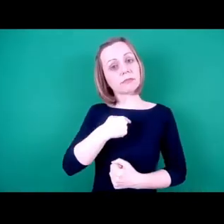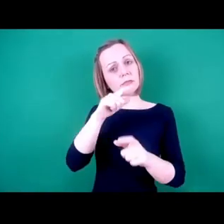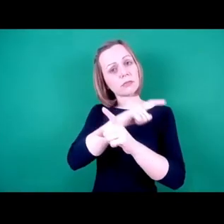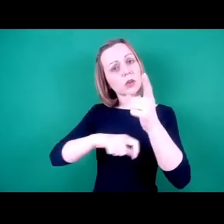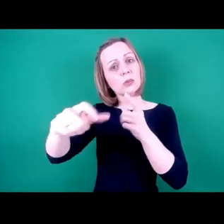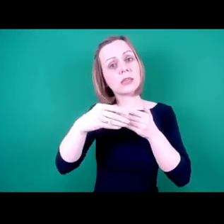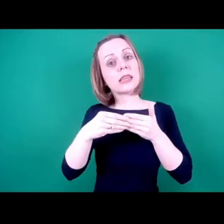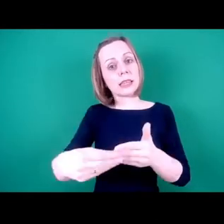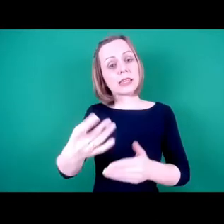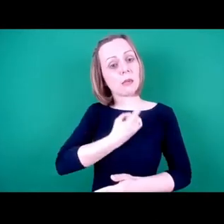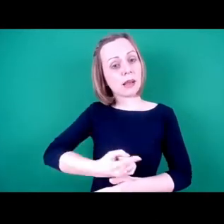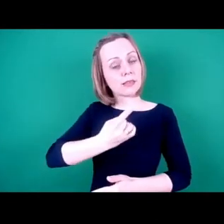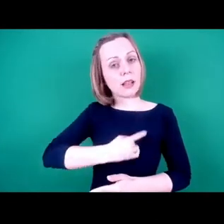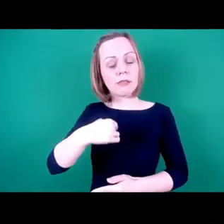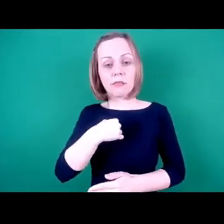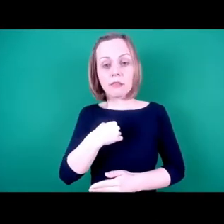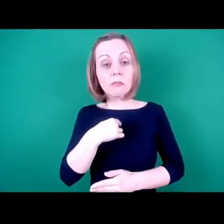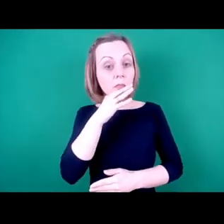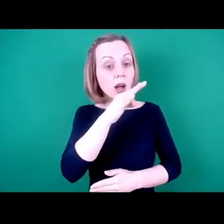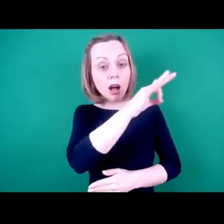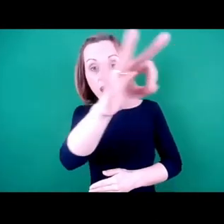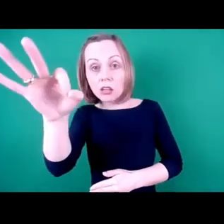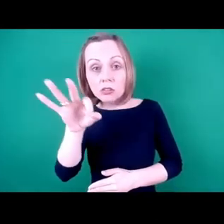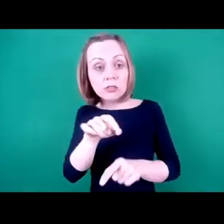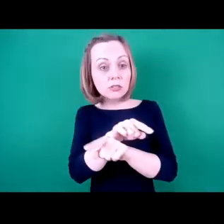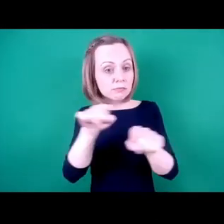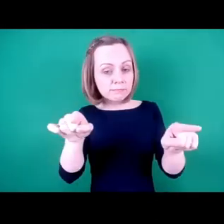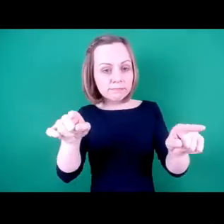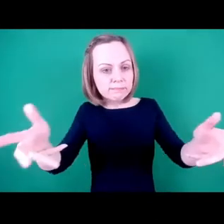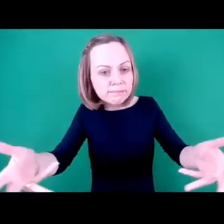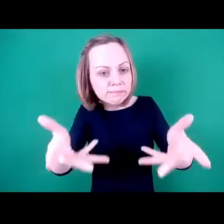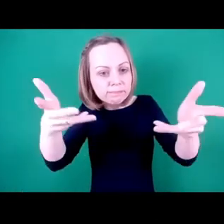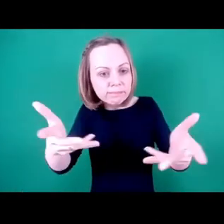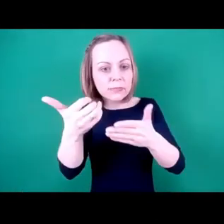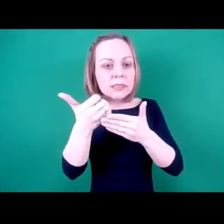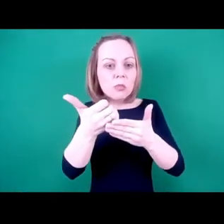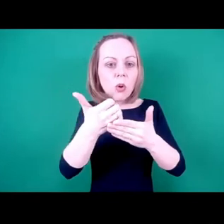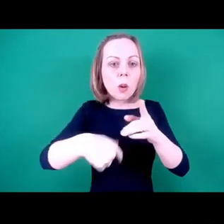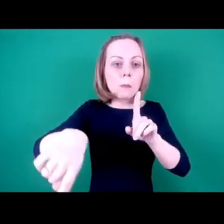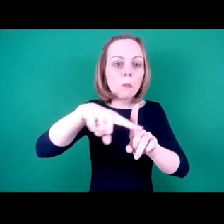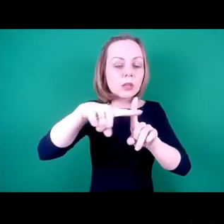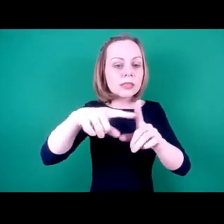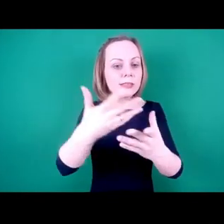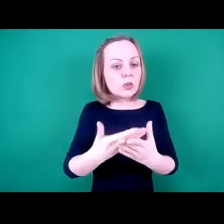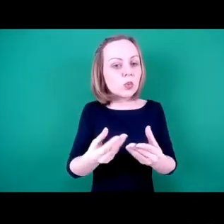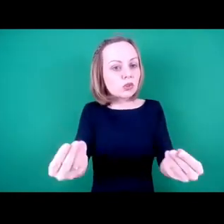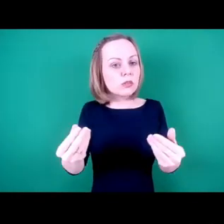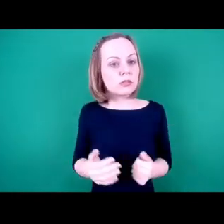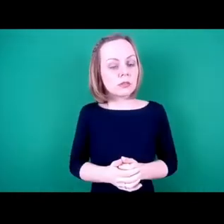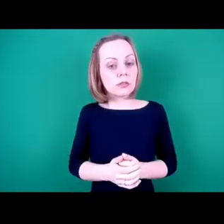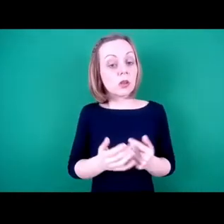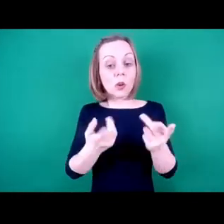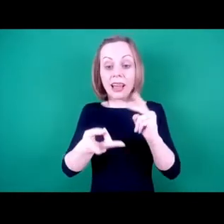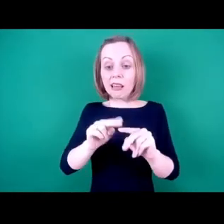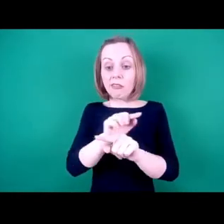ask that we seek to enable and support positive solutions to keep people living with disabilities